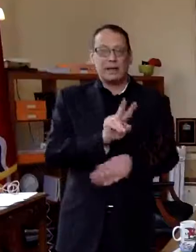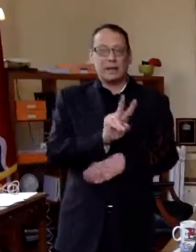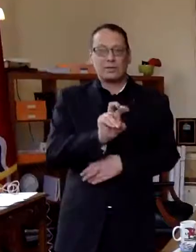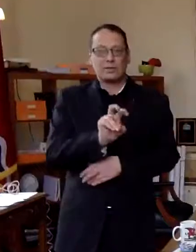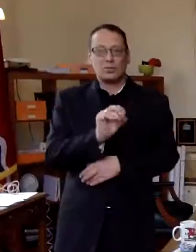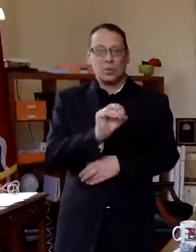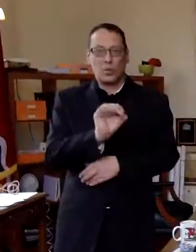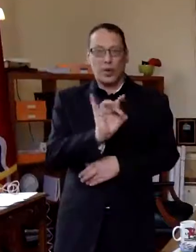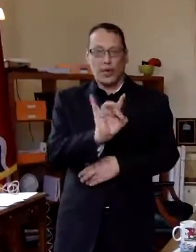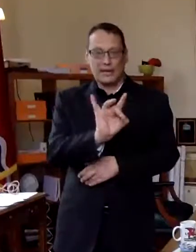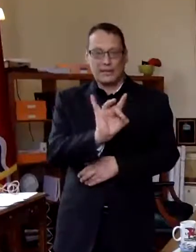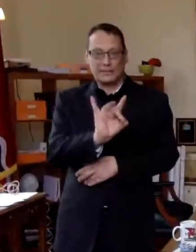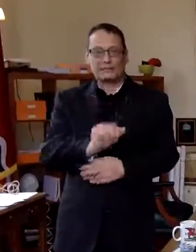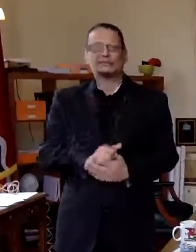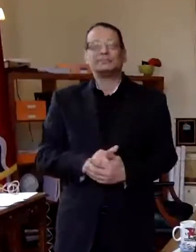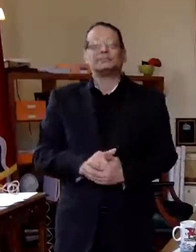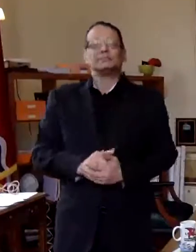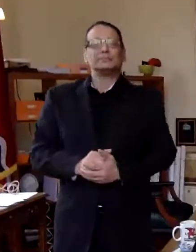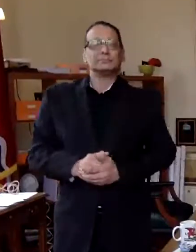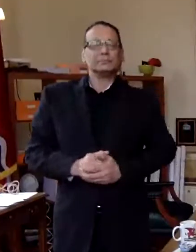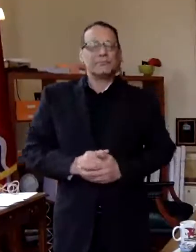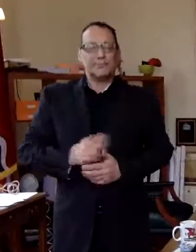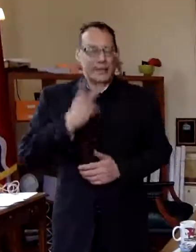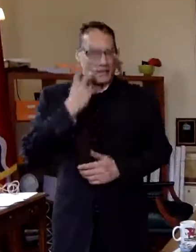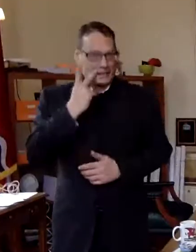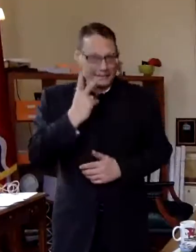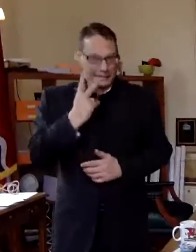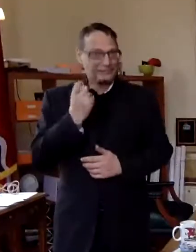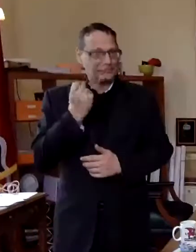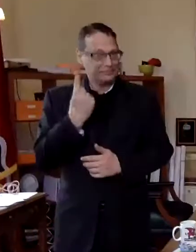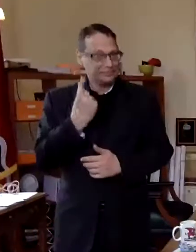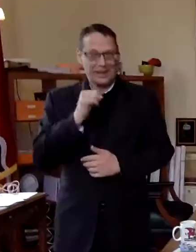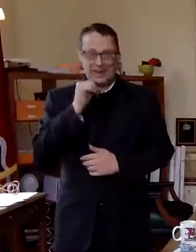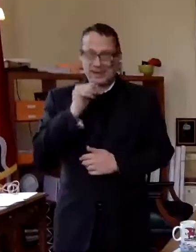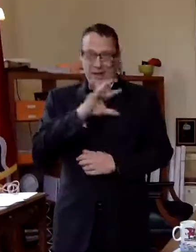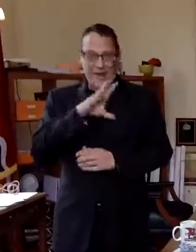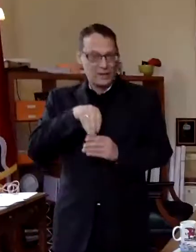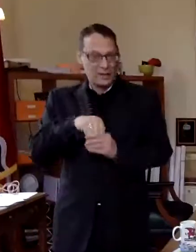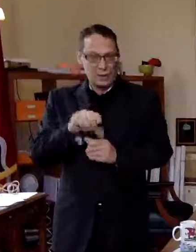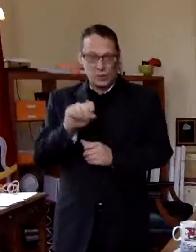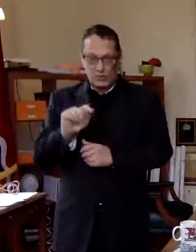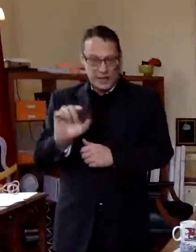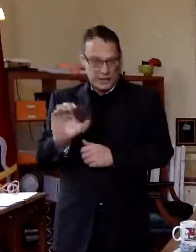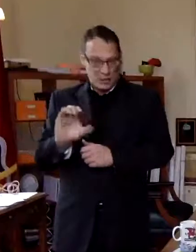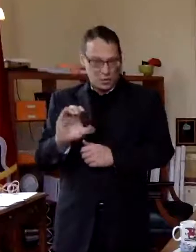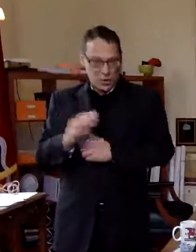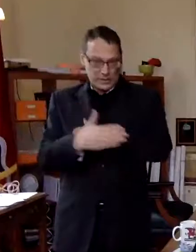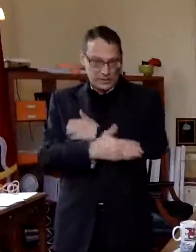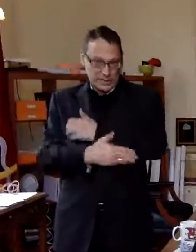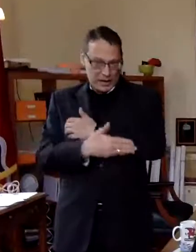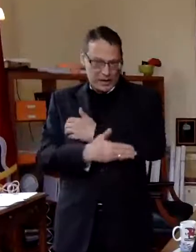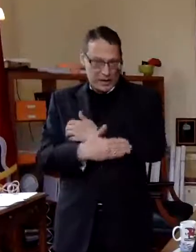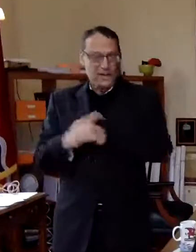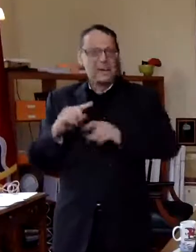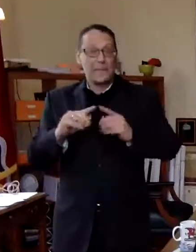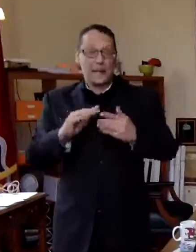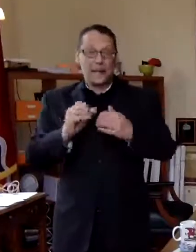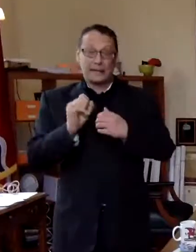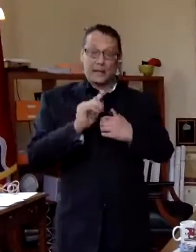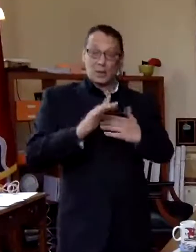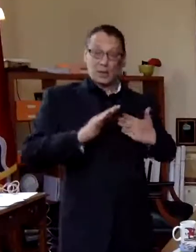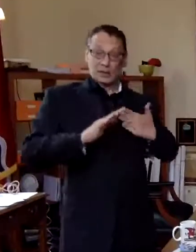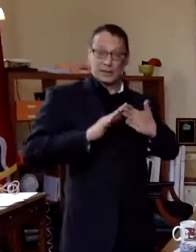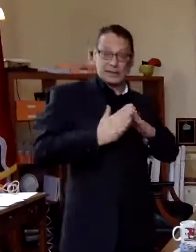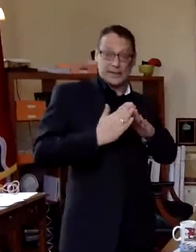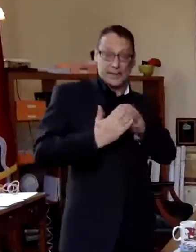so as you can see this does not even include st charles county but uh st louis city and county